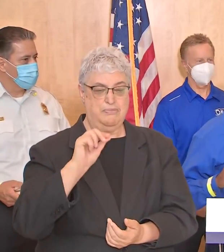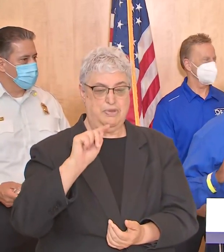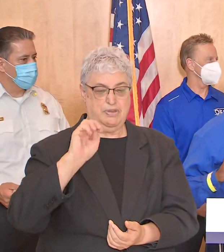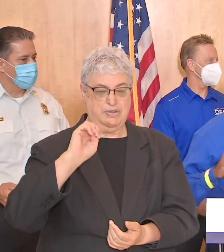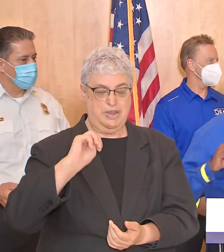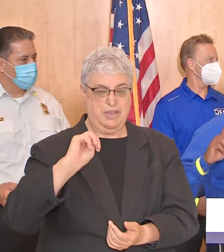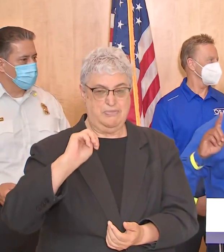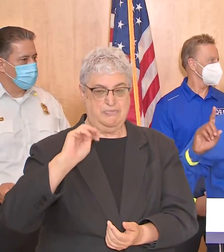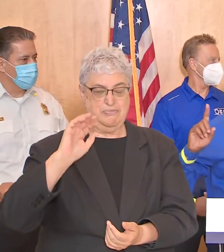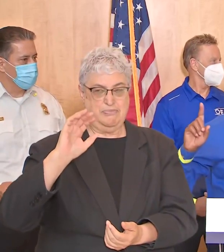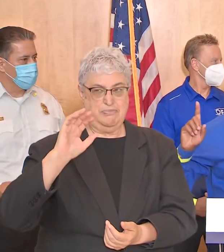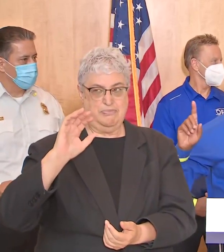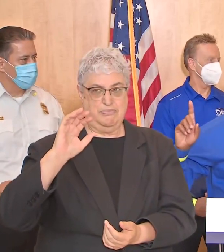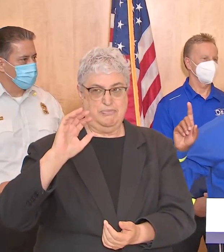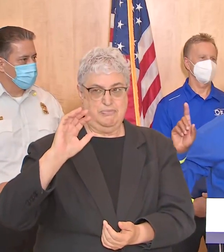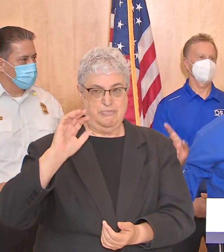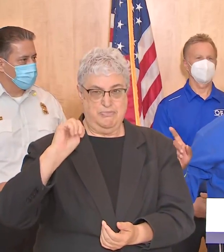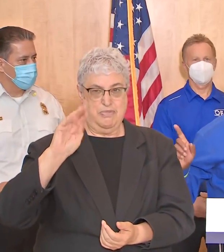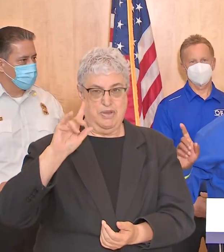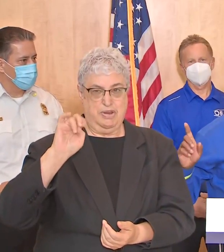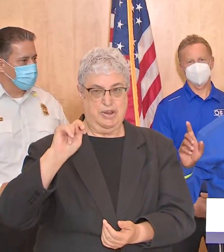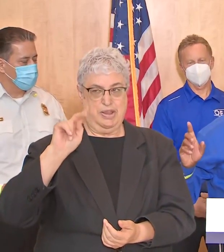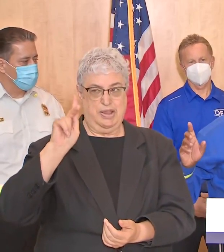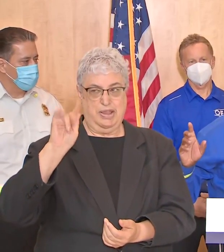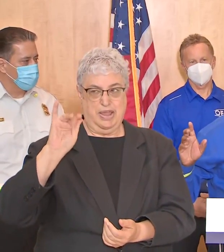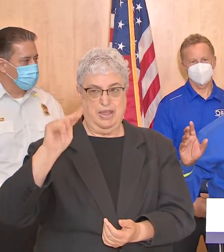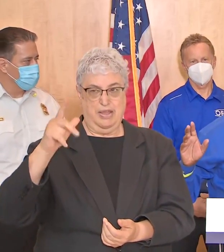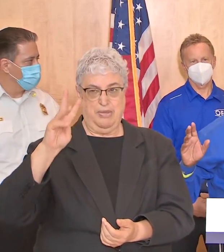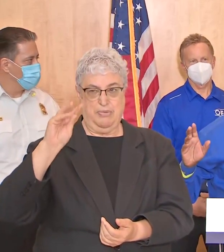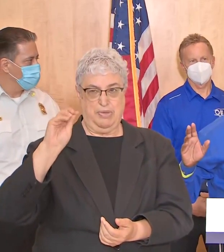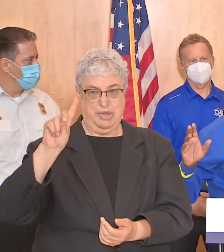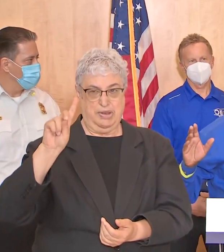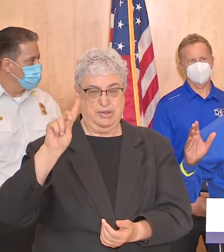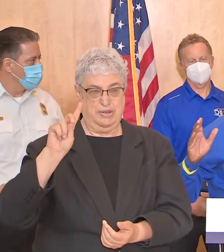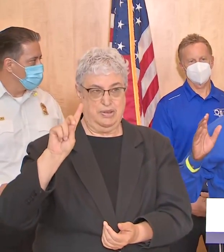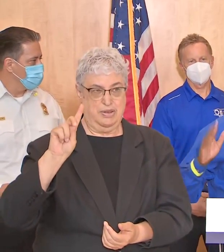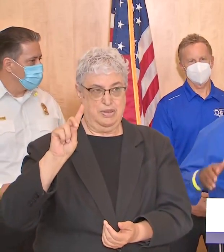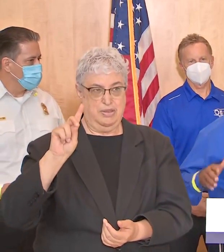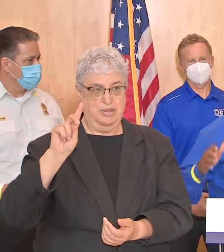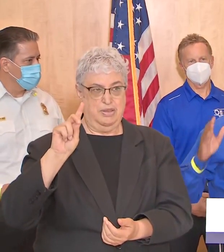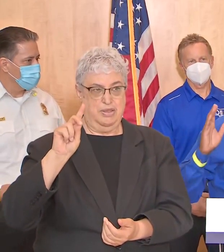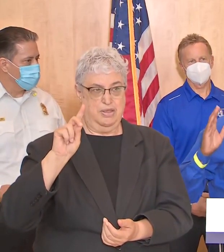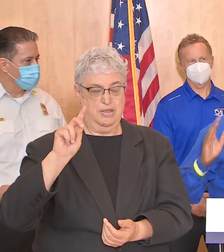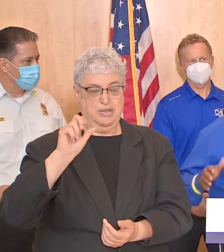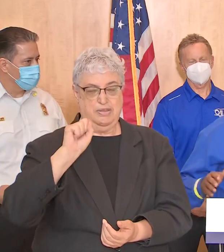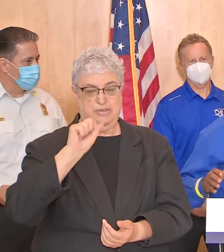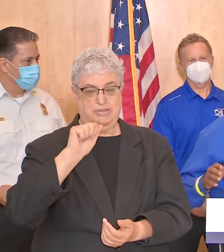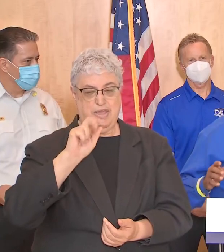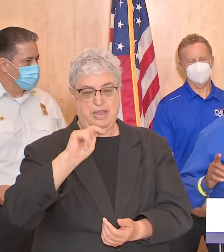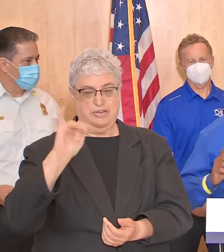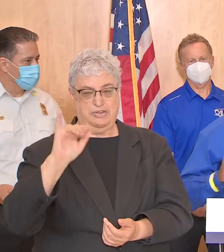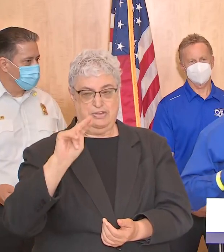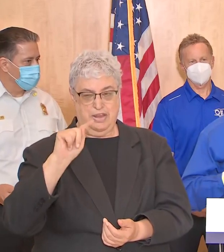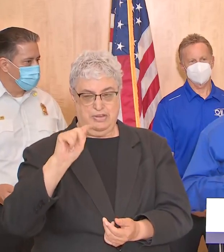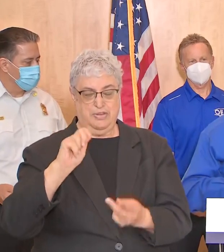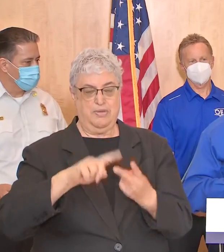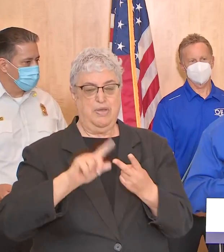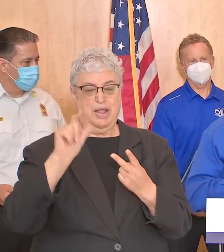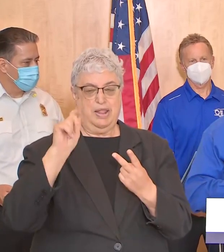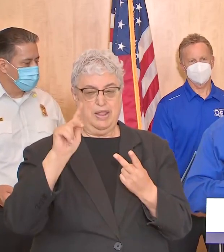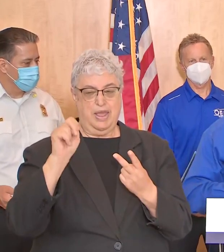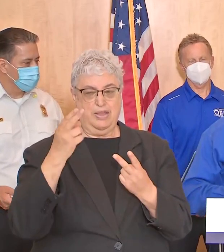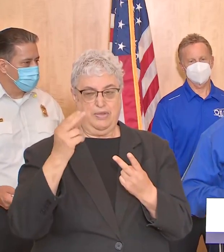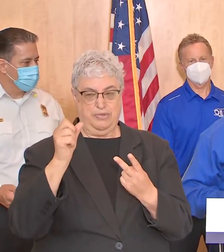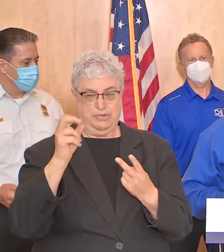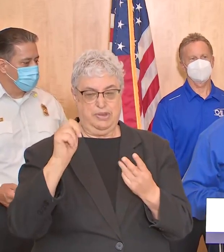you affected in the kingwood area with respect to san shanto and lake houston and with